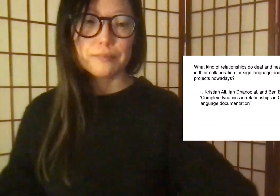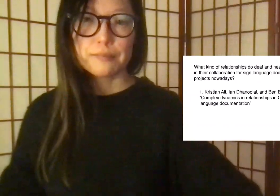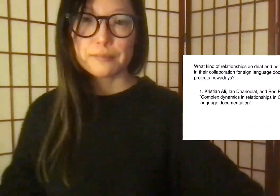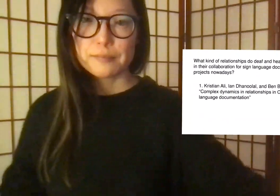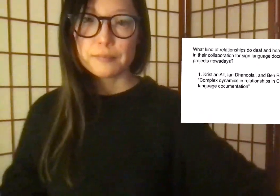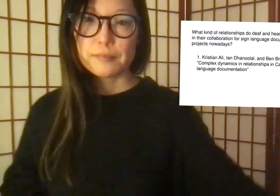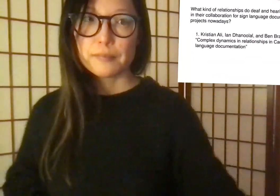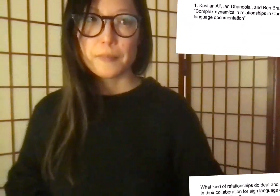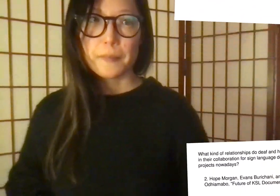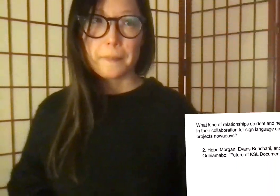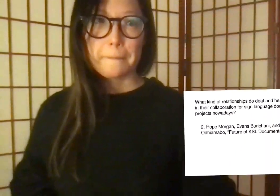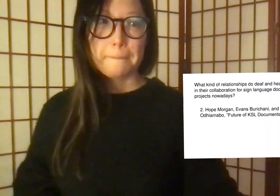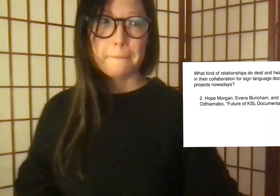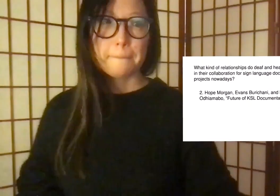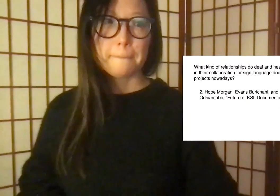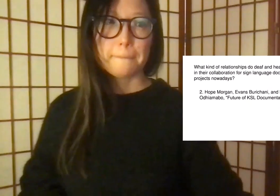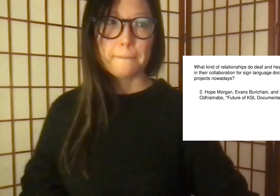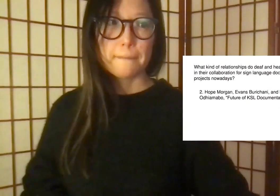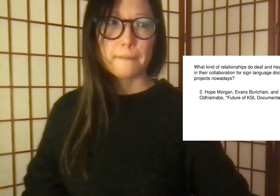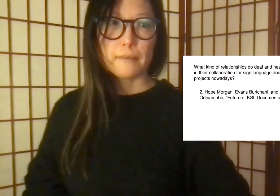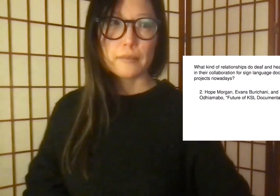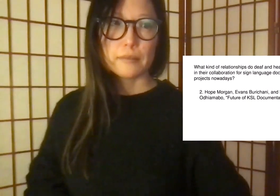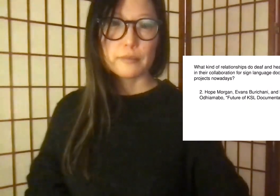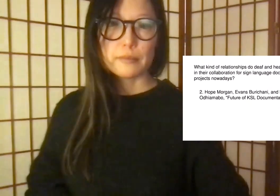Now let's take a look at the second group of participants.